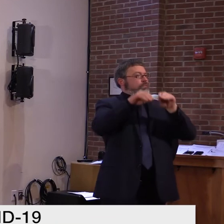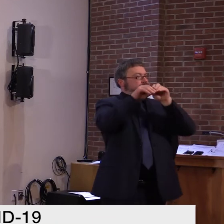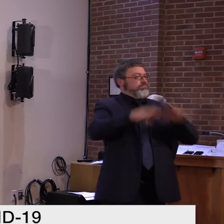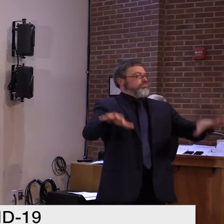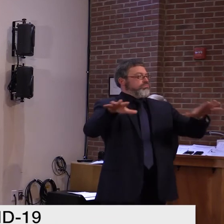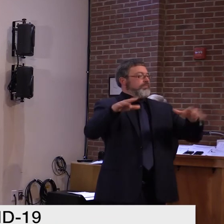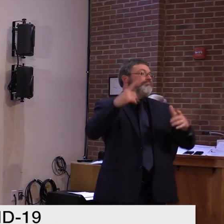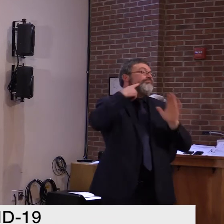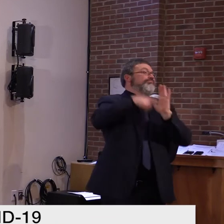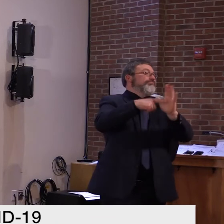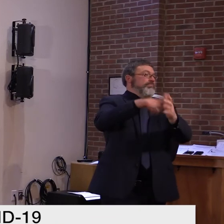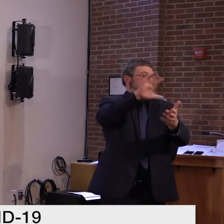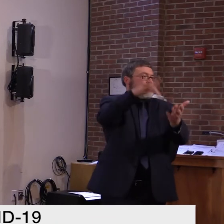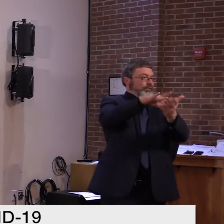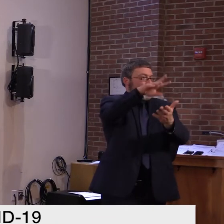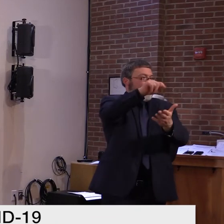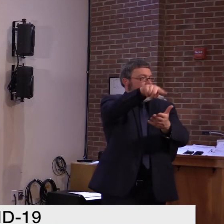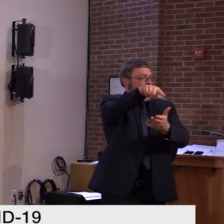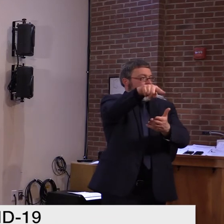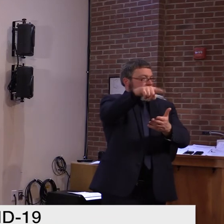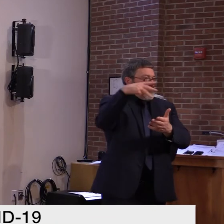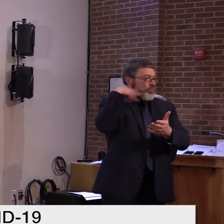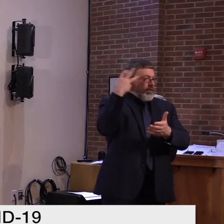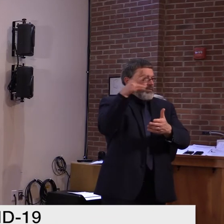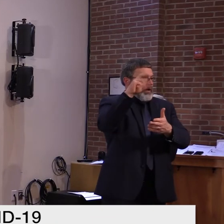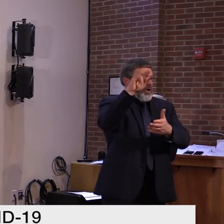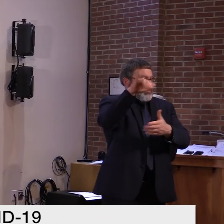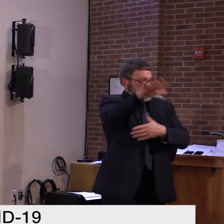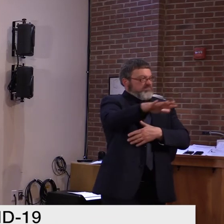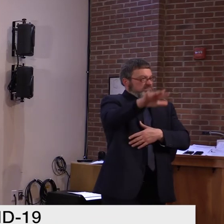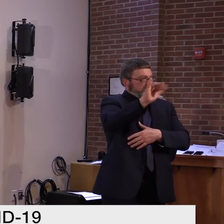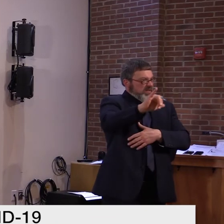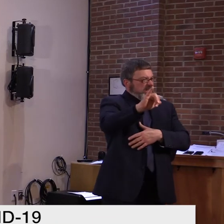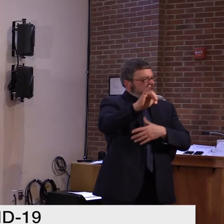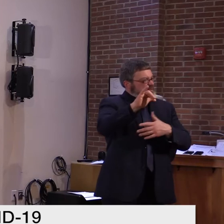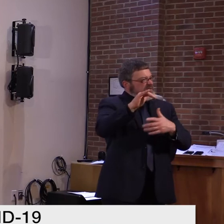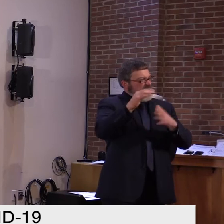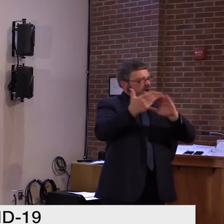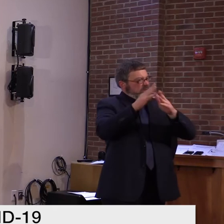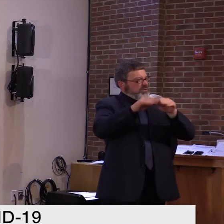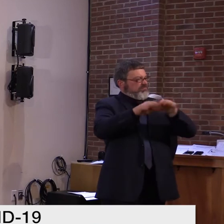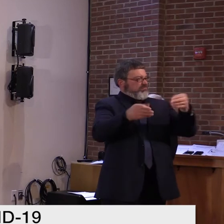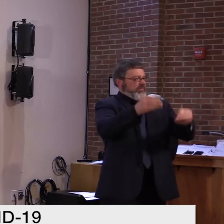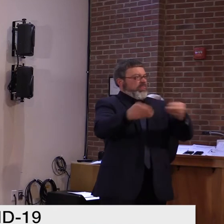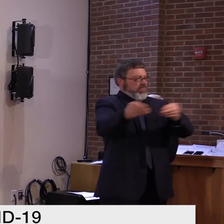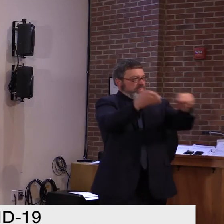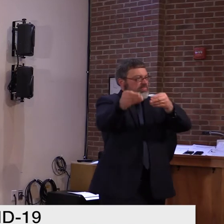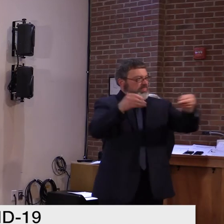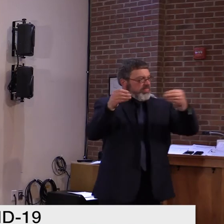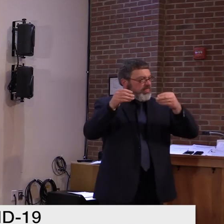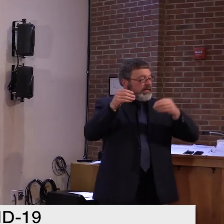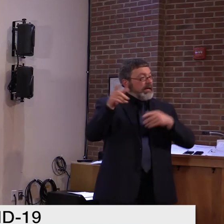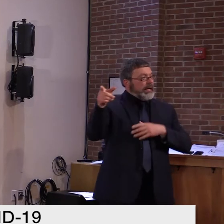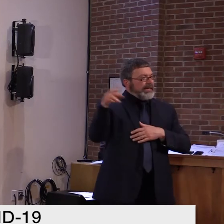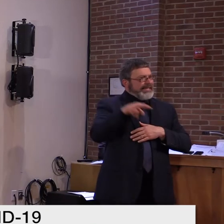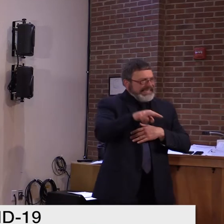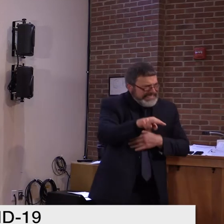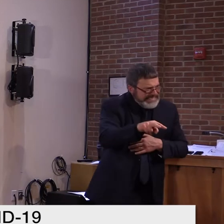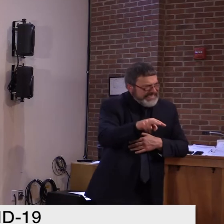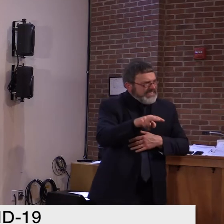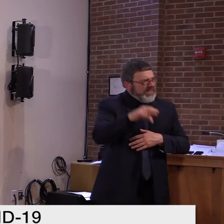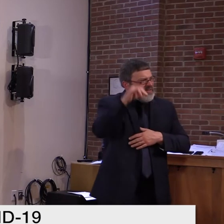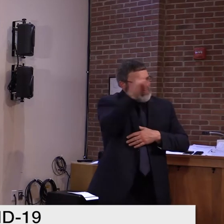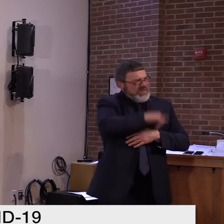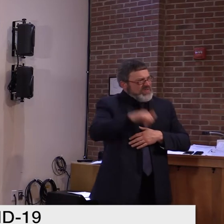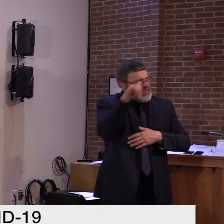outbreak? I guess what I'm saying is, is that even more challenging? Do you think this doesn't have, like, a clear connection? It's, it's